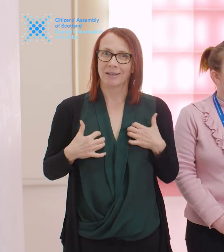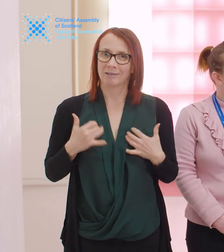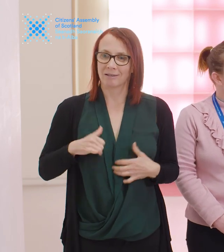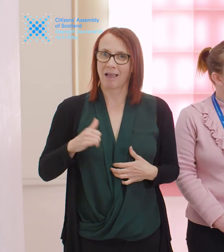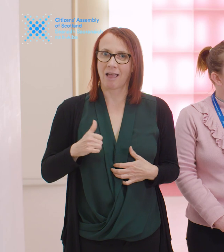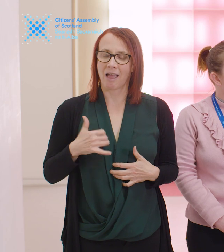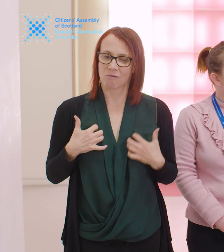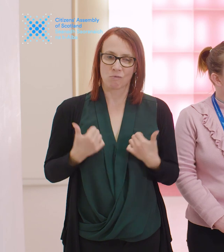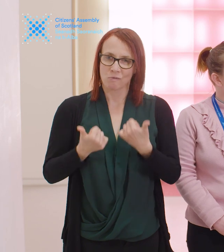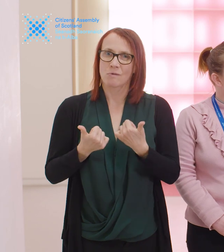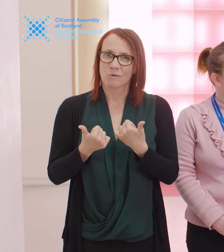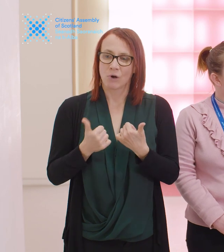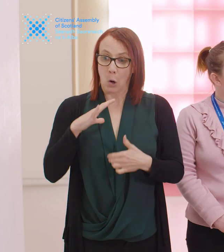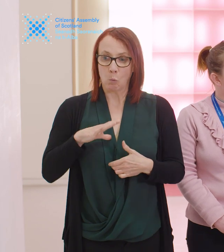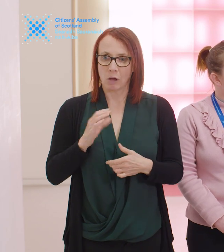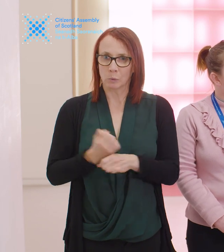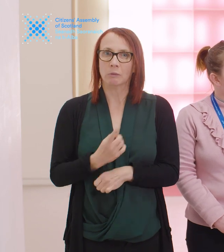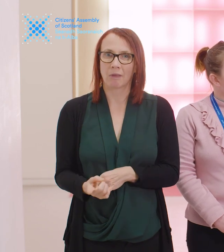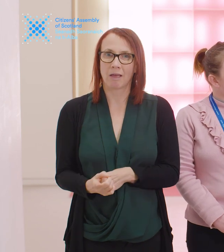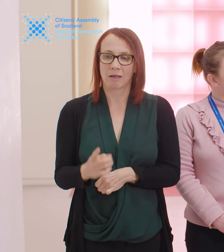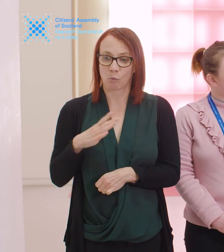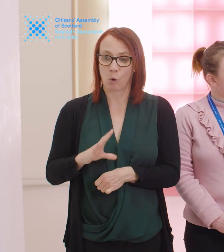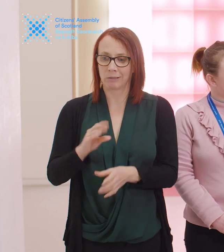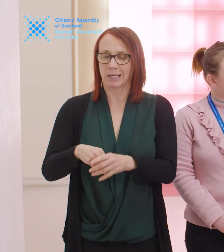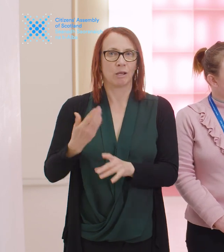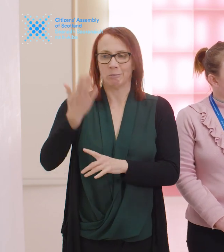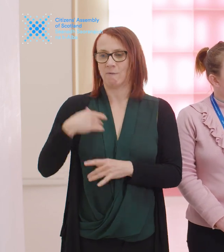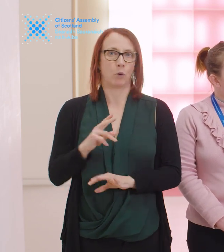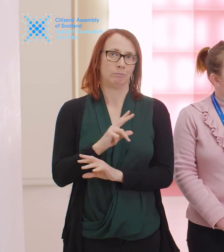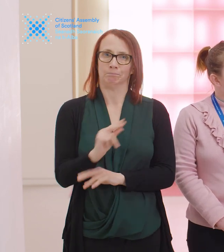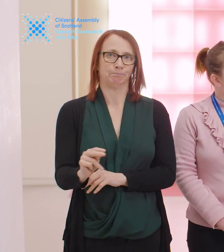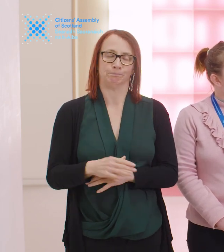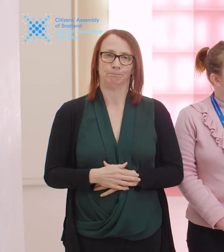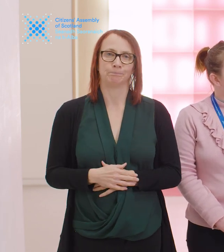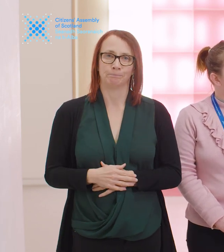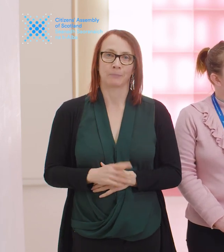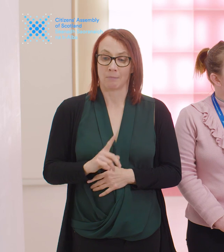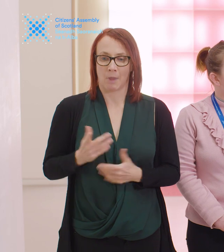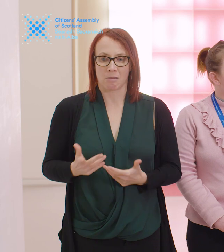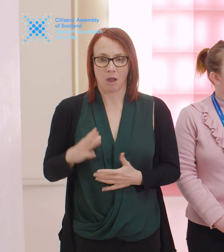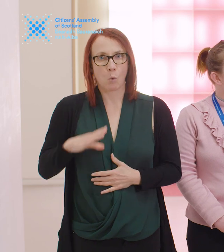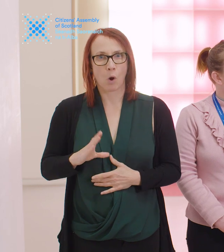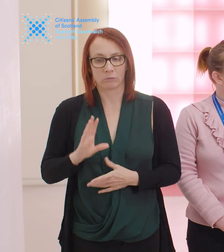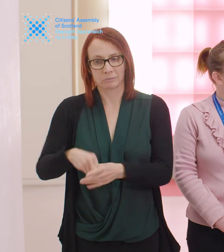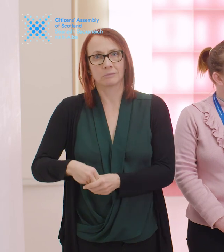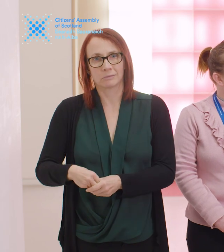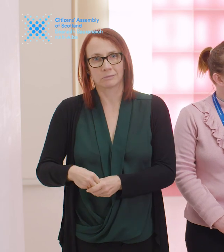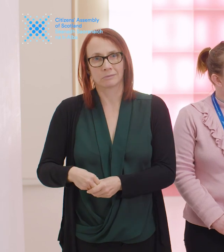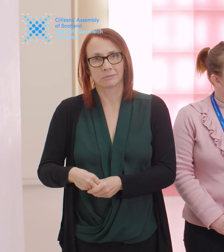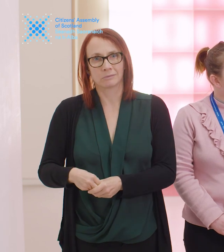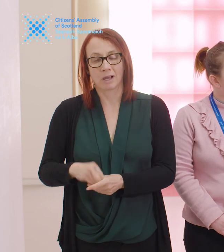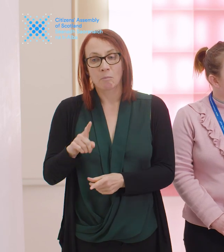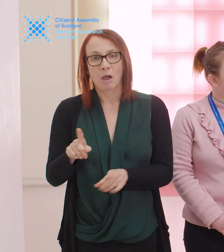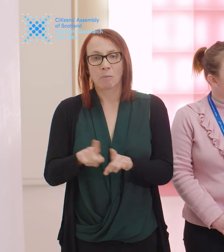energised to actually think I want to do that. I wouldn't have done it before but now I feel I want to do it but then I'm also